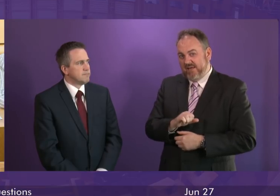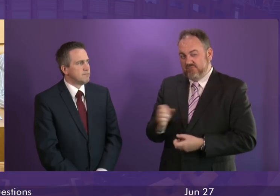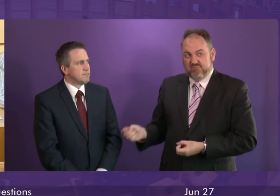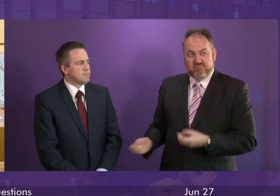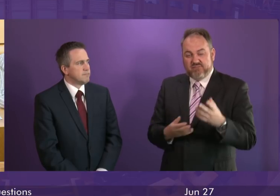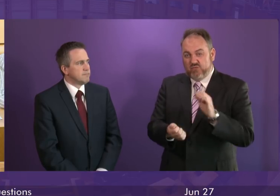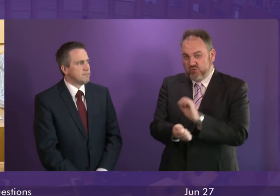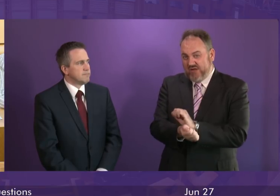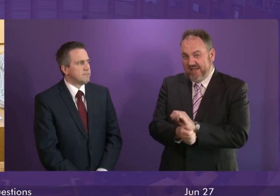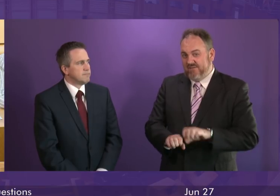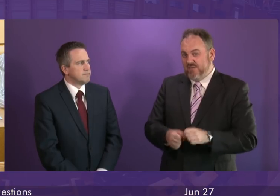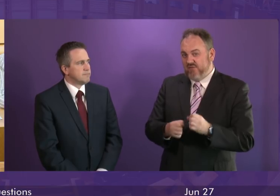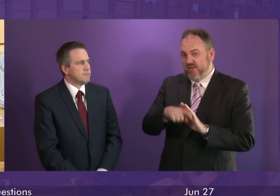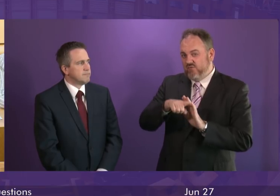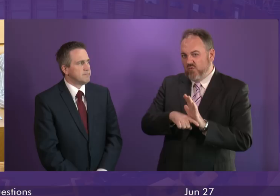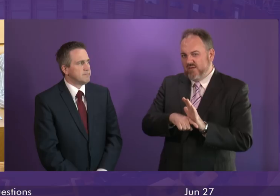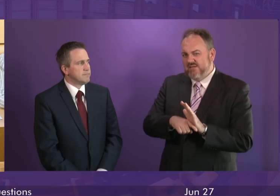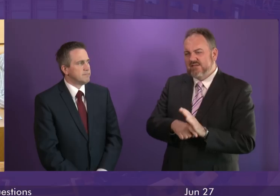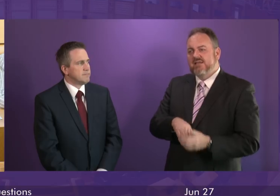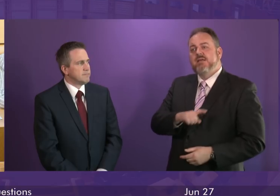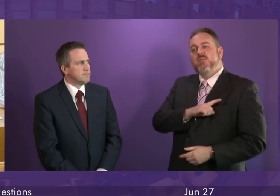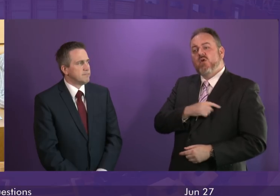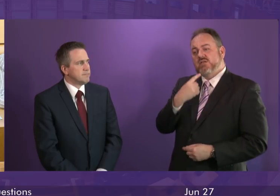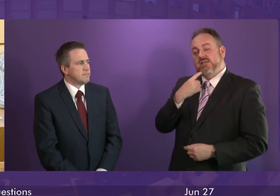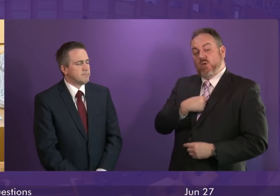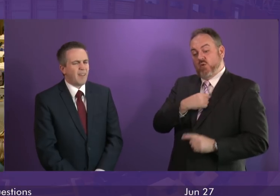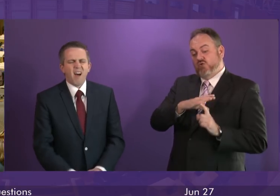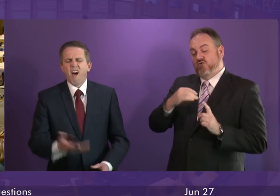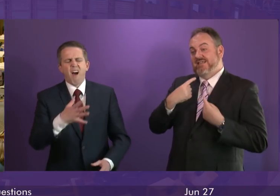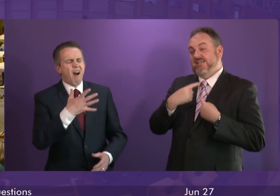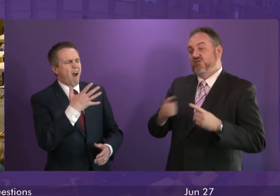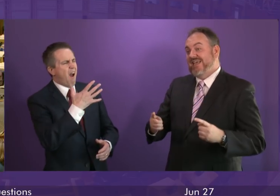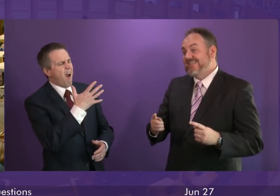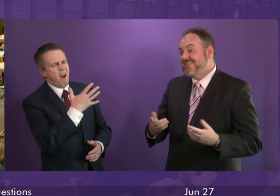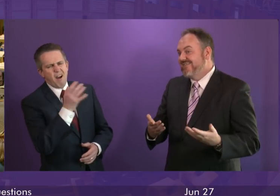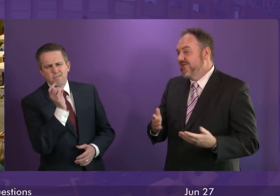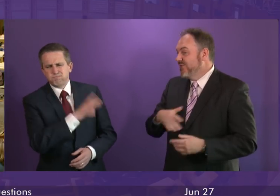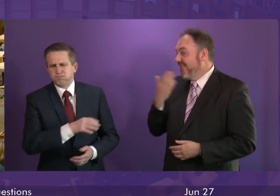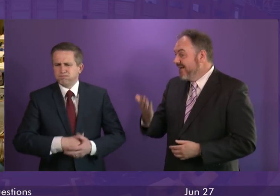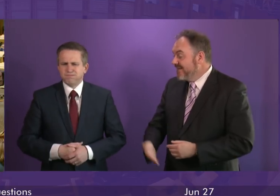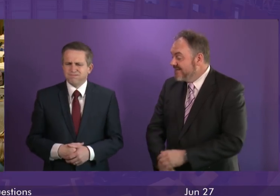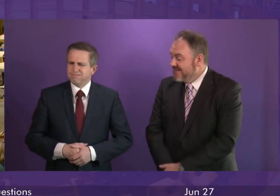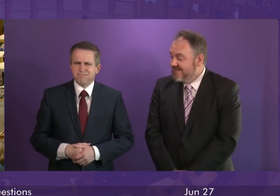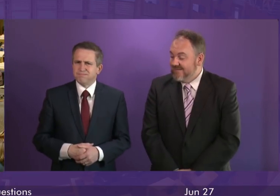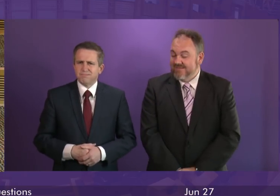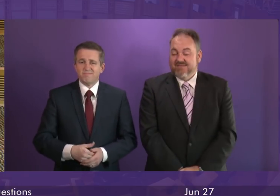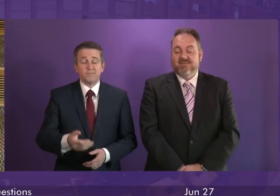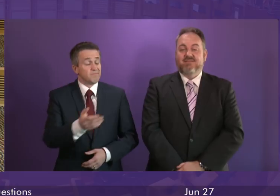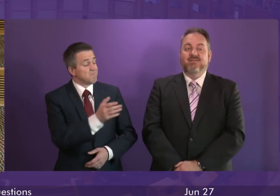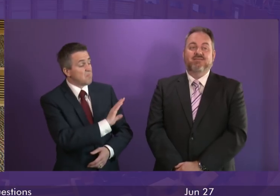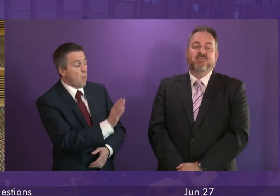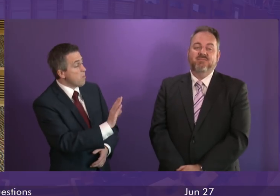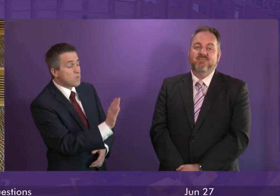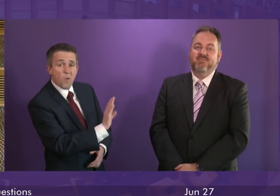sentence. Was it just because it was a Tory suggestion that the First Minister refused to do it? First Minister. No, it